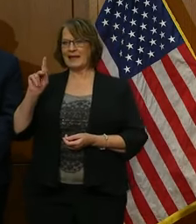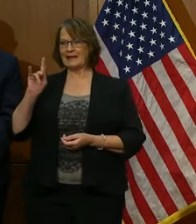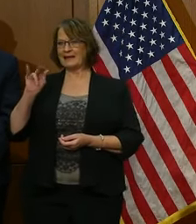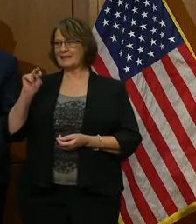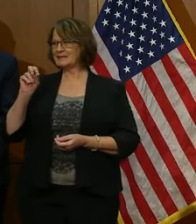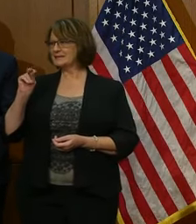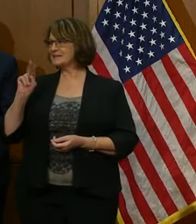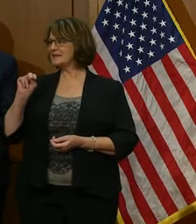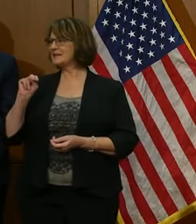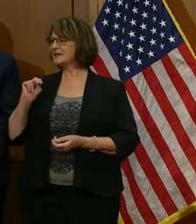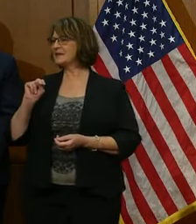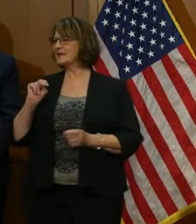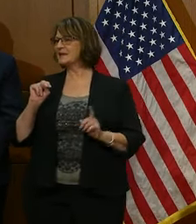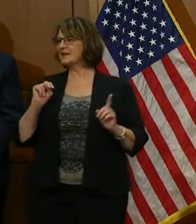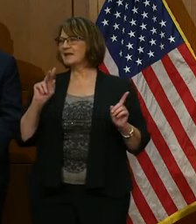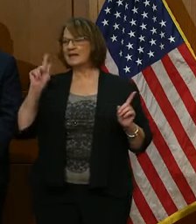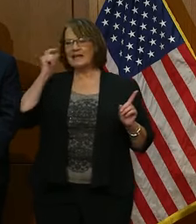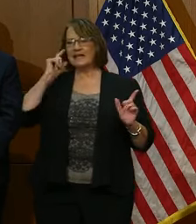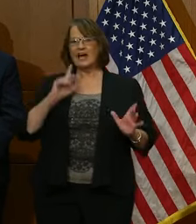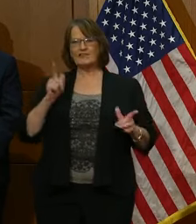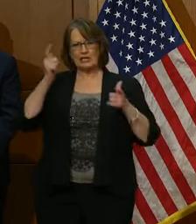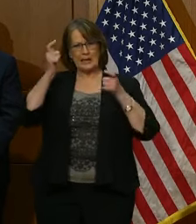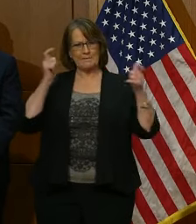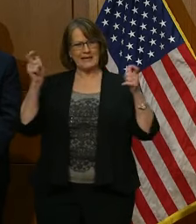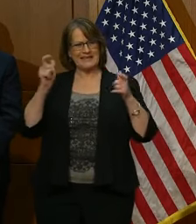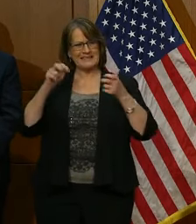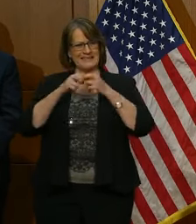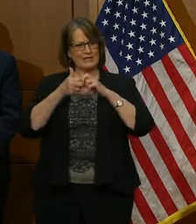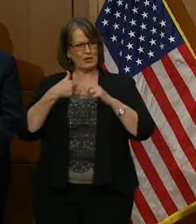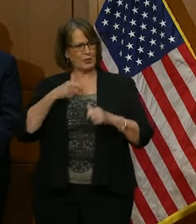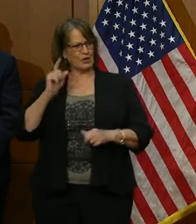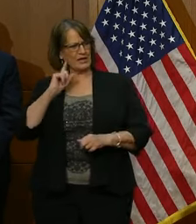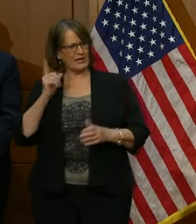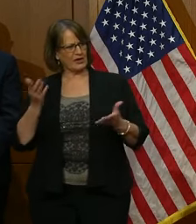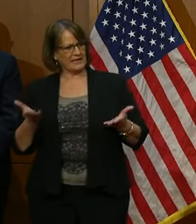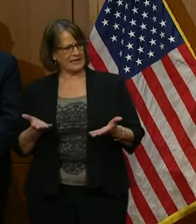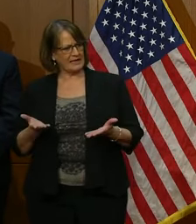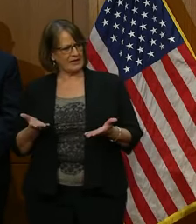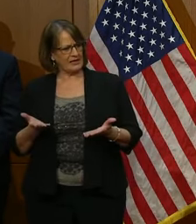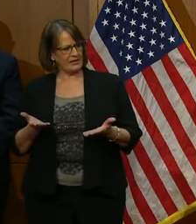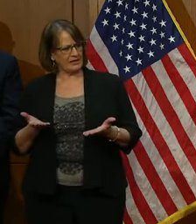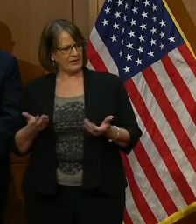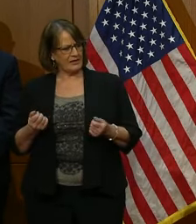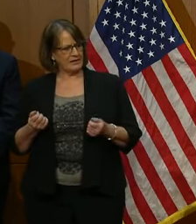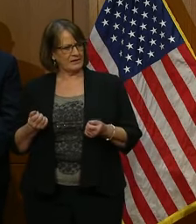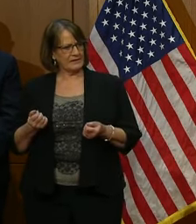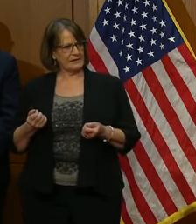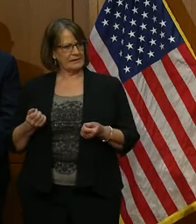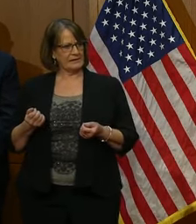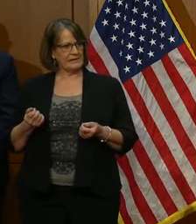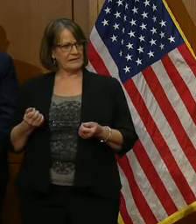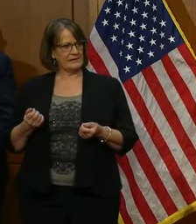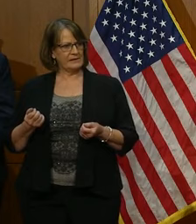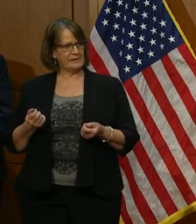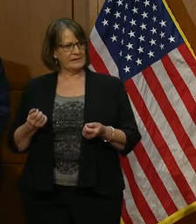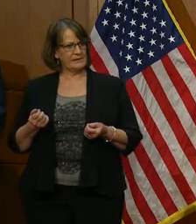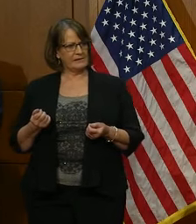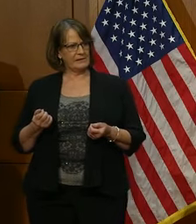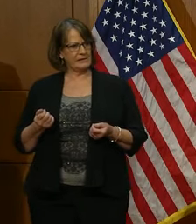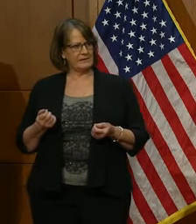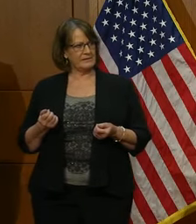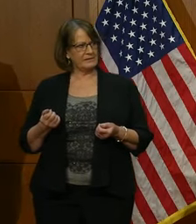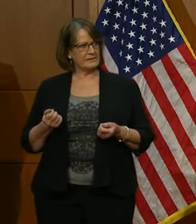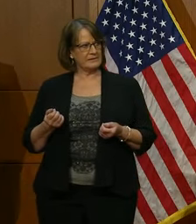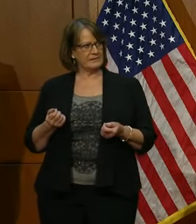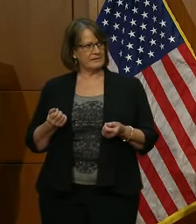Yes, thank you very much. Governor, the biggest issue we're hearing down here is for the rest of the greater health district, that the pace